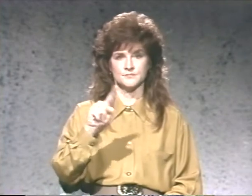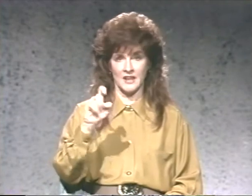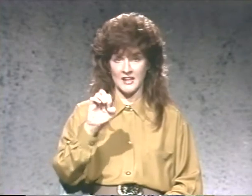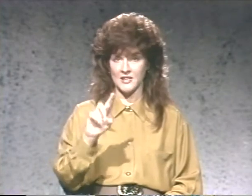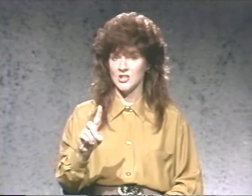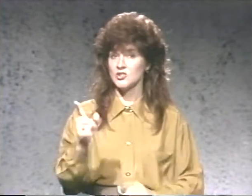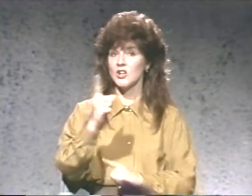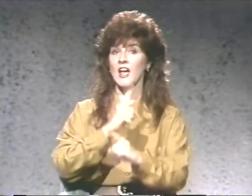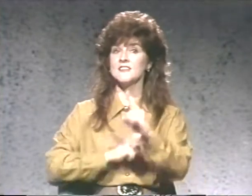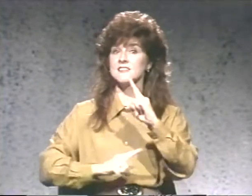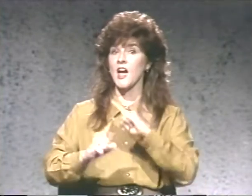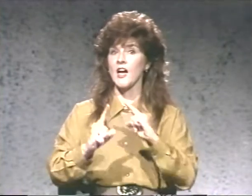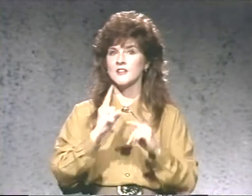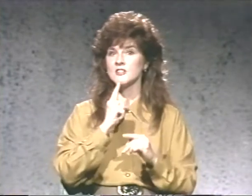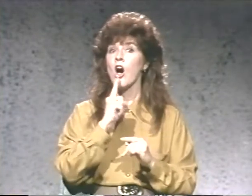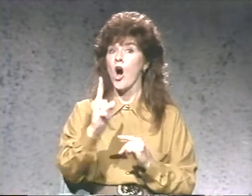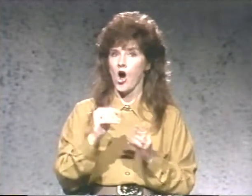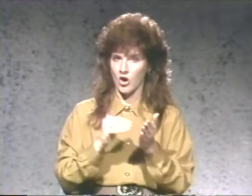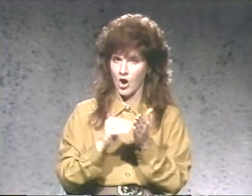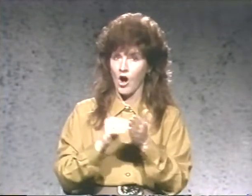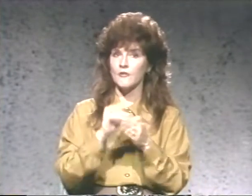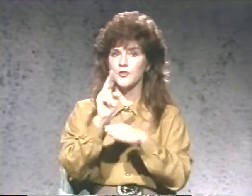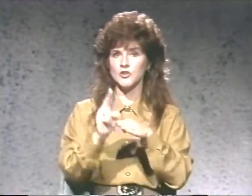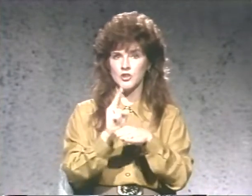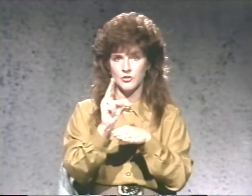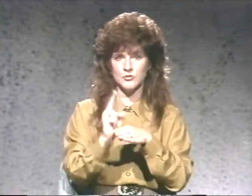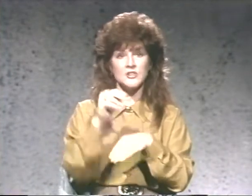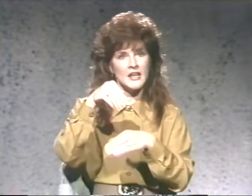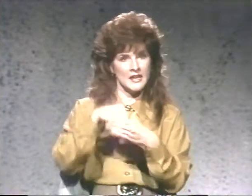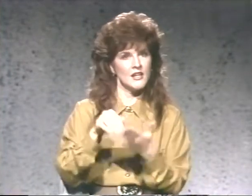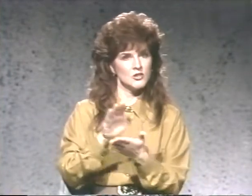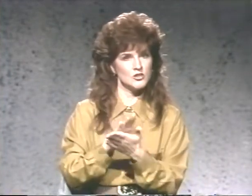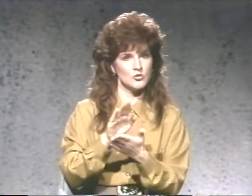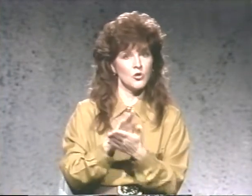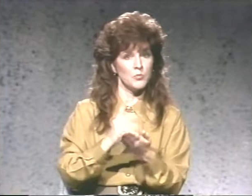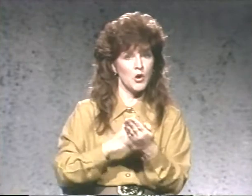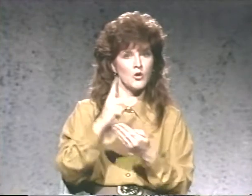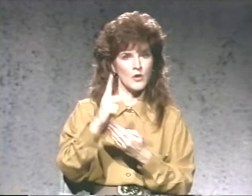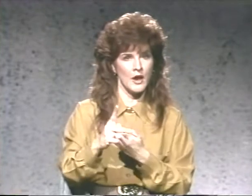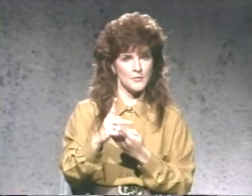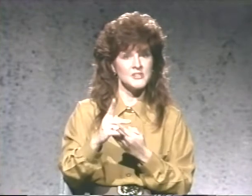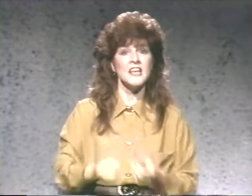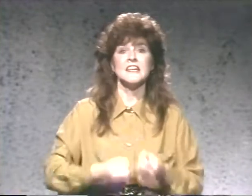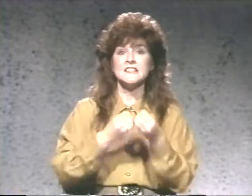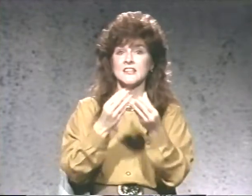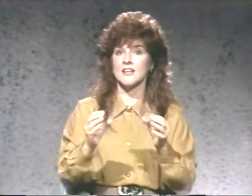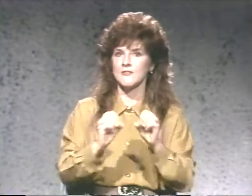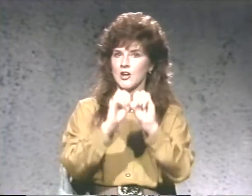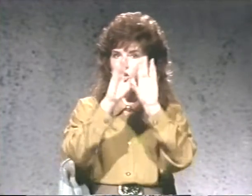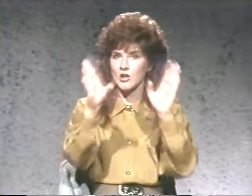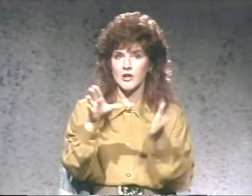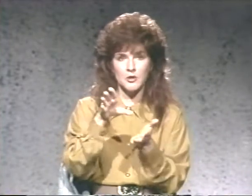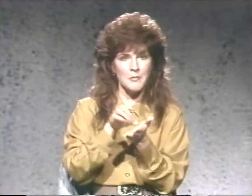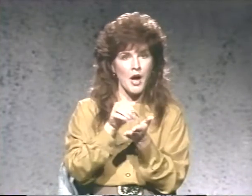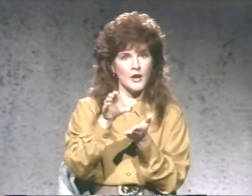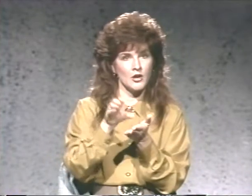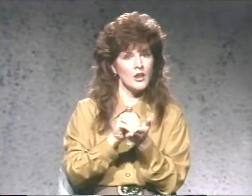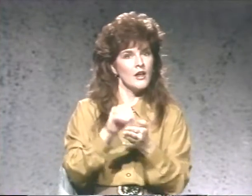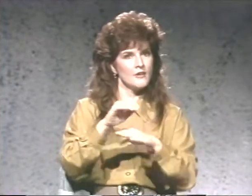Initialized signs are often used in school programs to give a clear model of